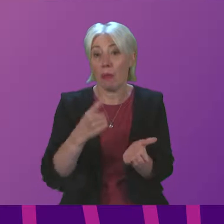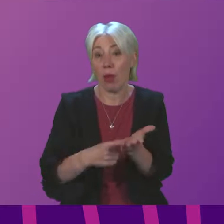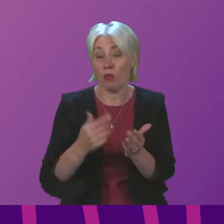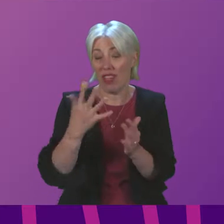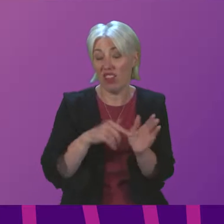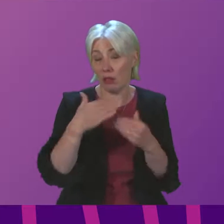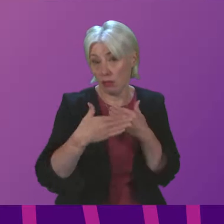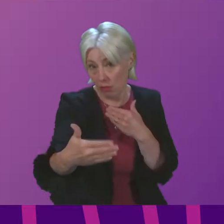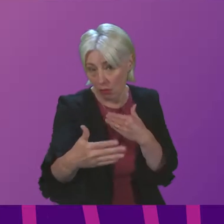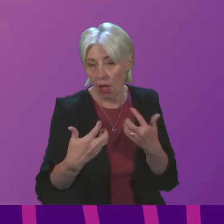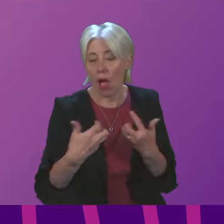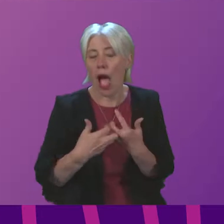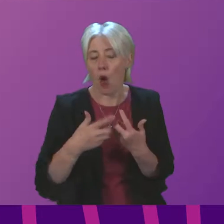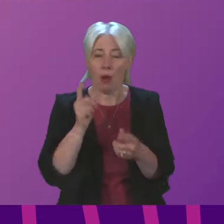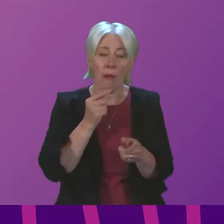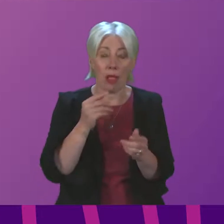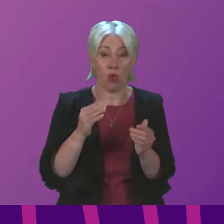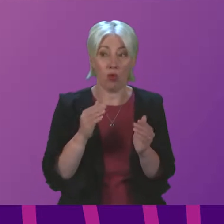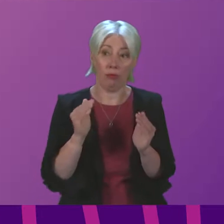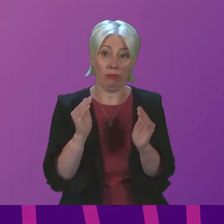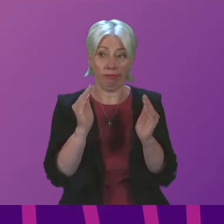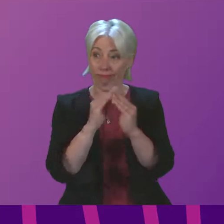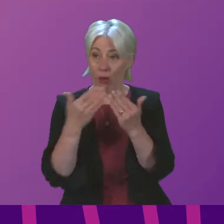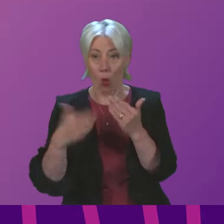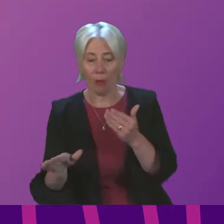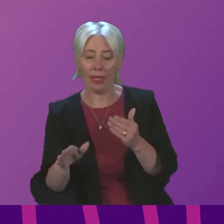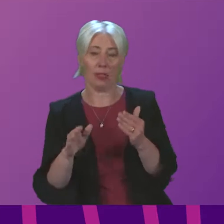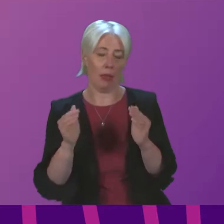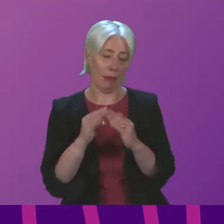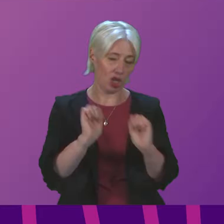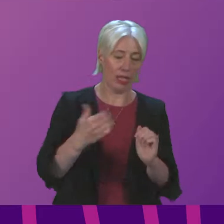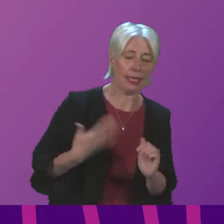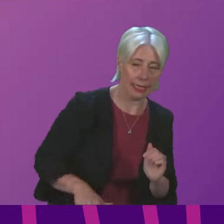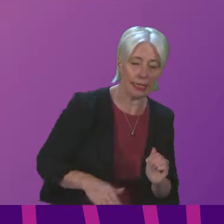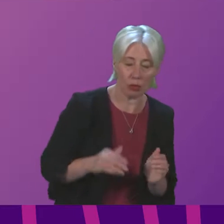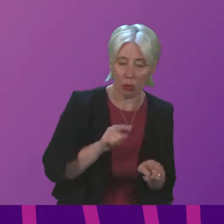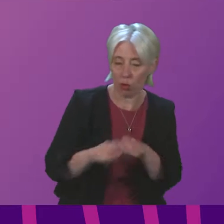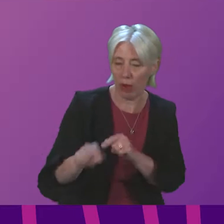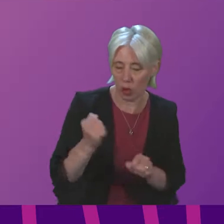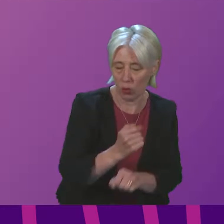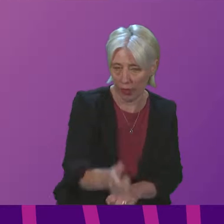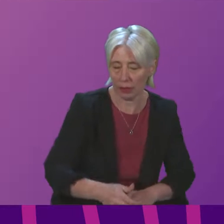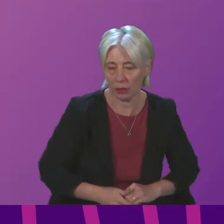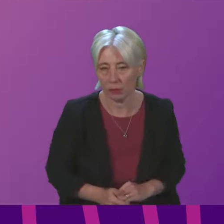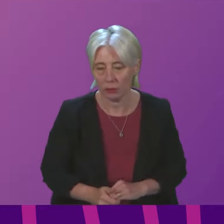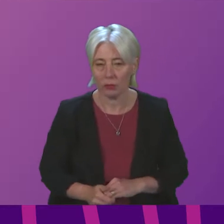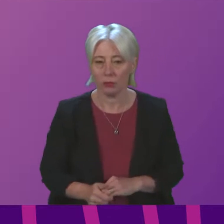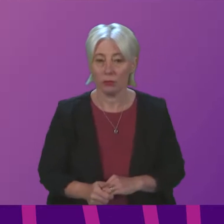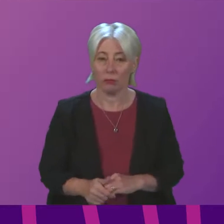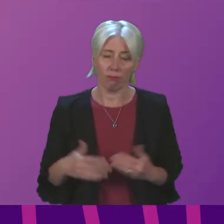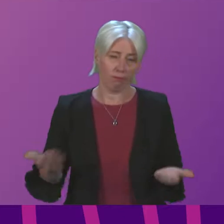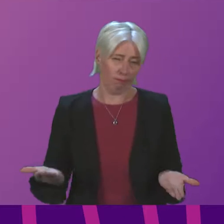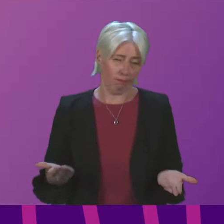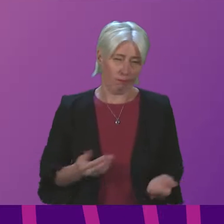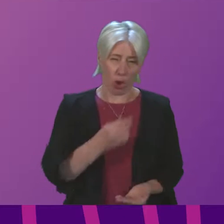support and meet the needs of people facing homelessness. William Rennie. William Rennie. William be frank, Minister,